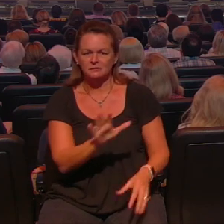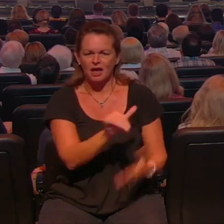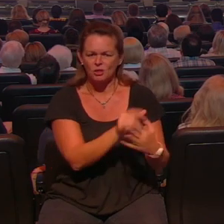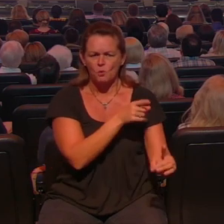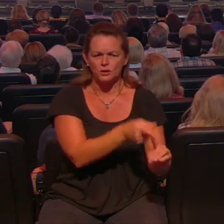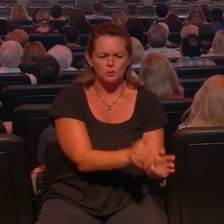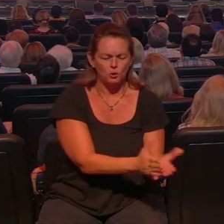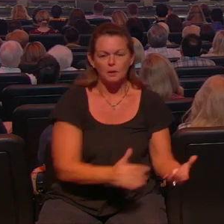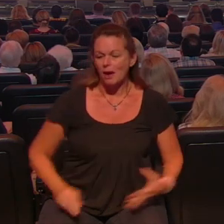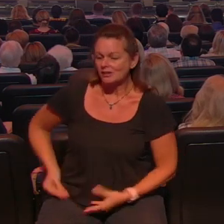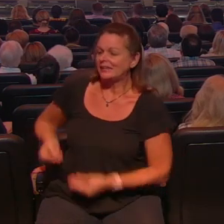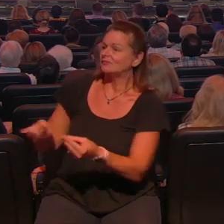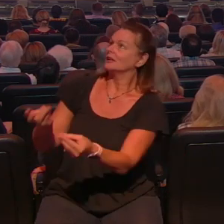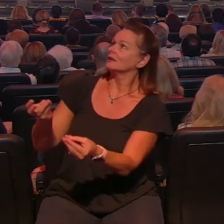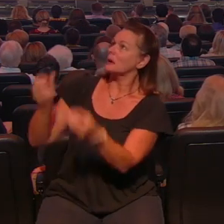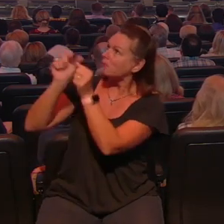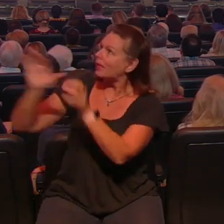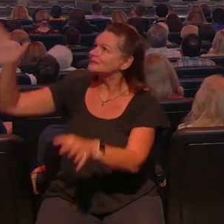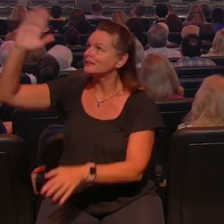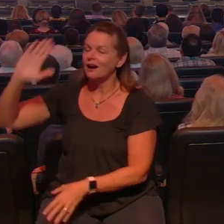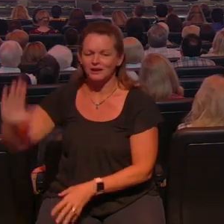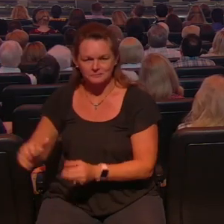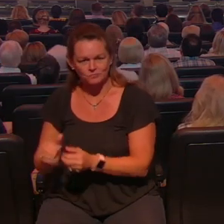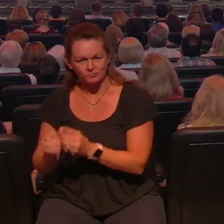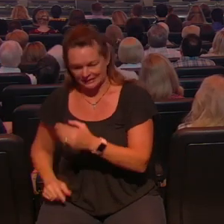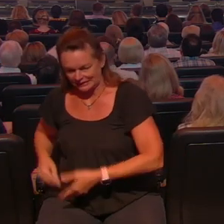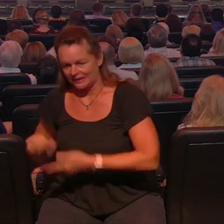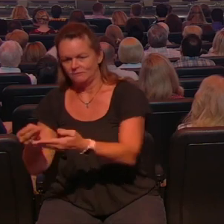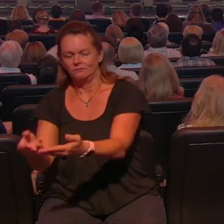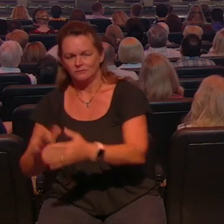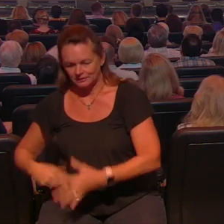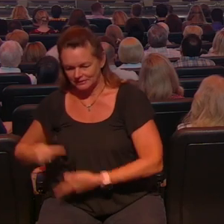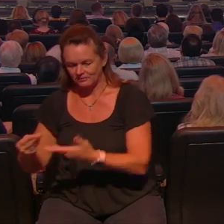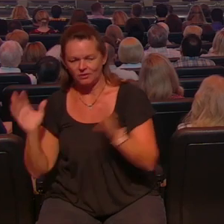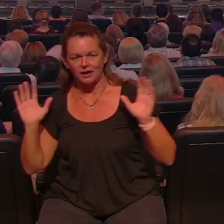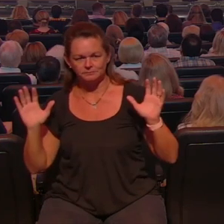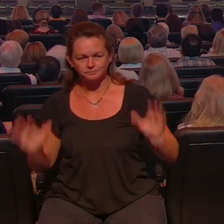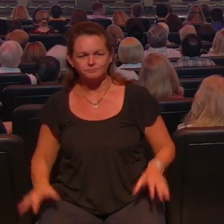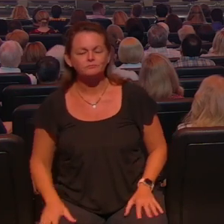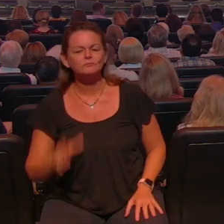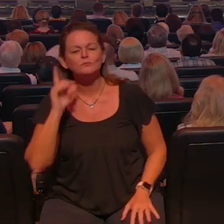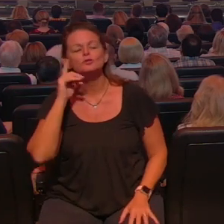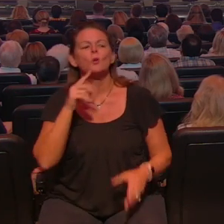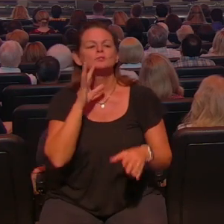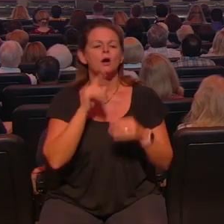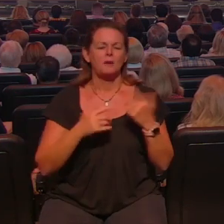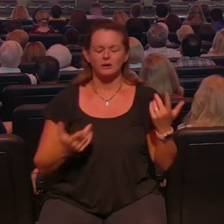just wrote on giving it was like if I if you know um like we talk about grooming you know you you you